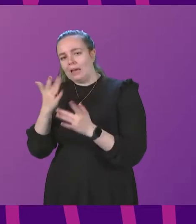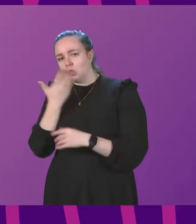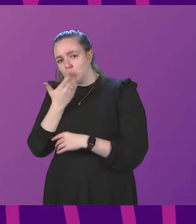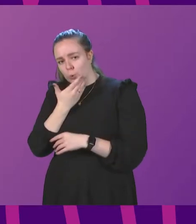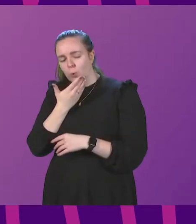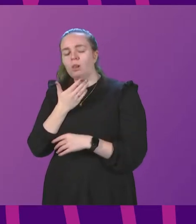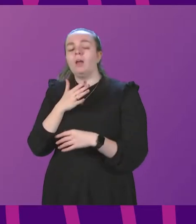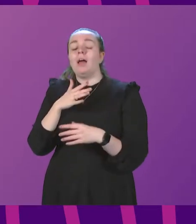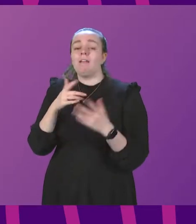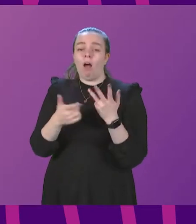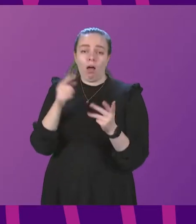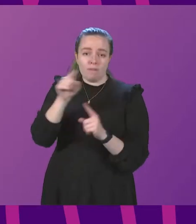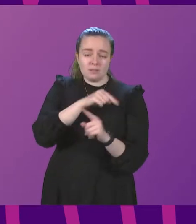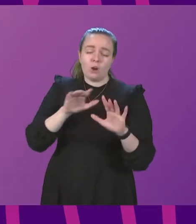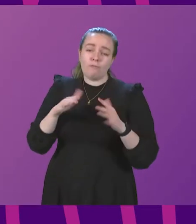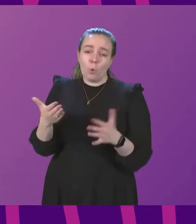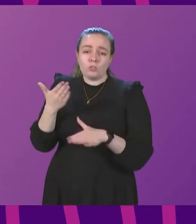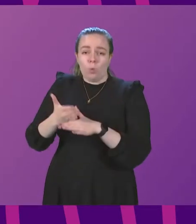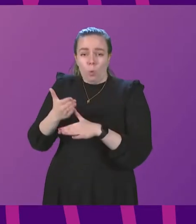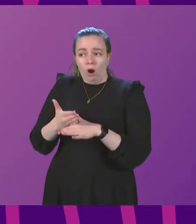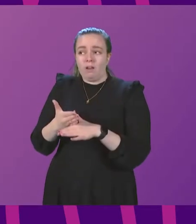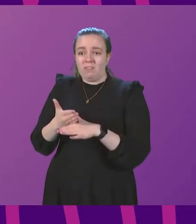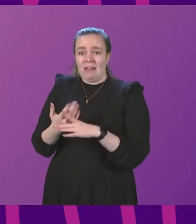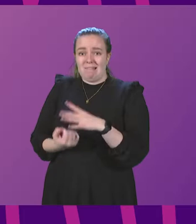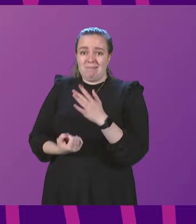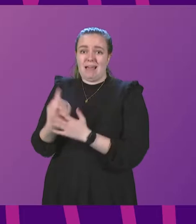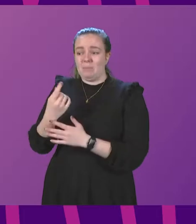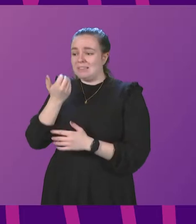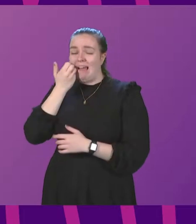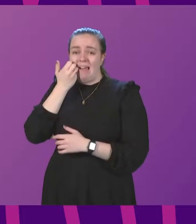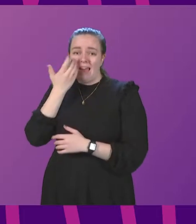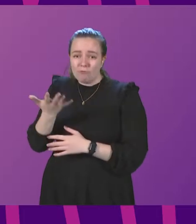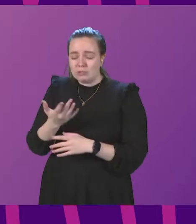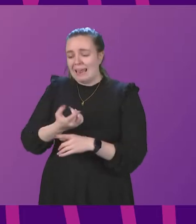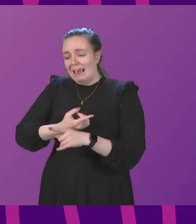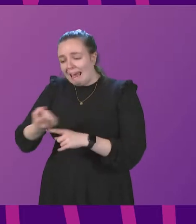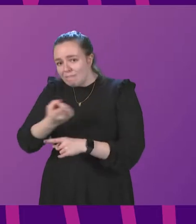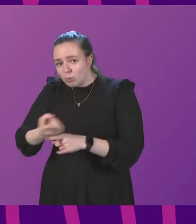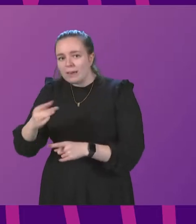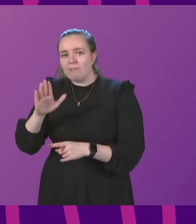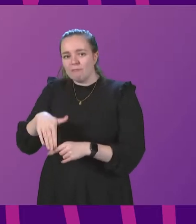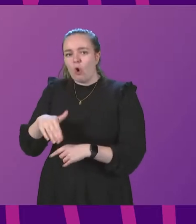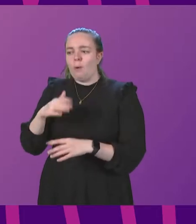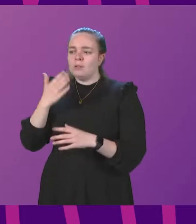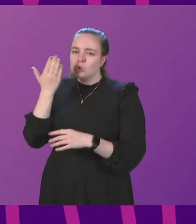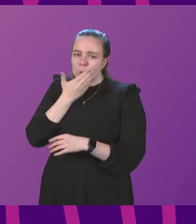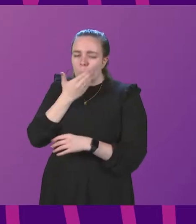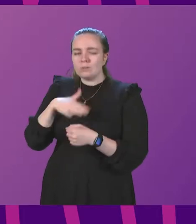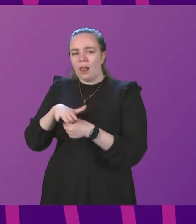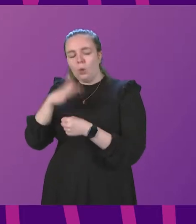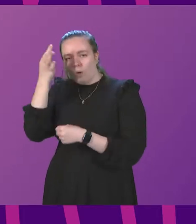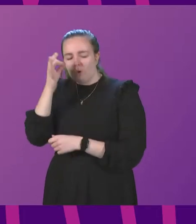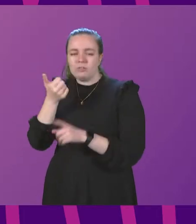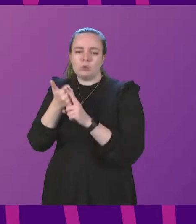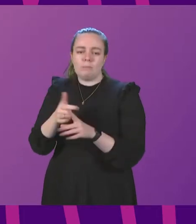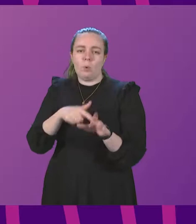others, and of course the work that goes on day in, week out from our schools and local authorities to support